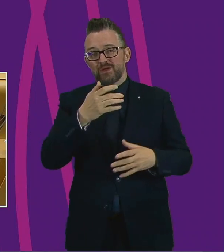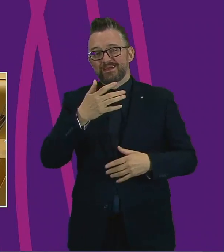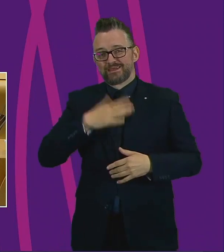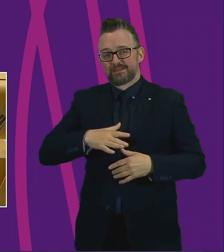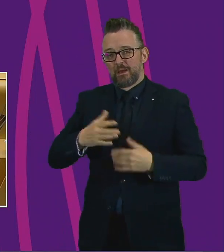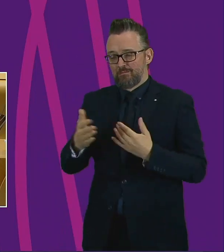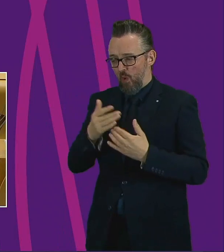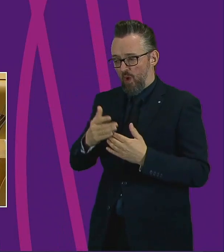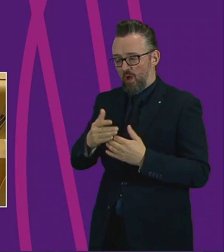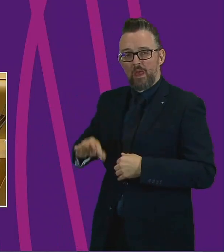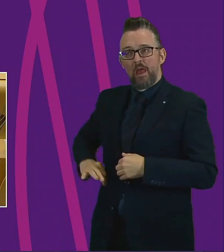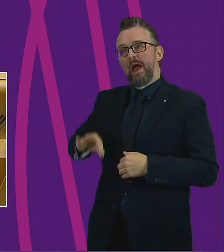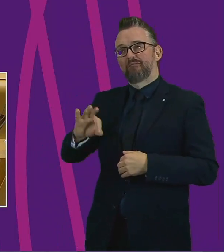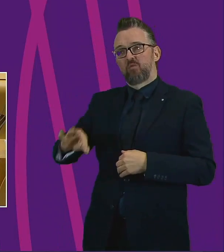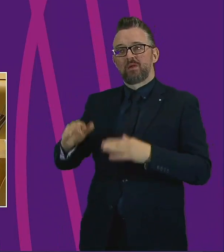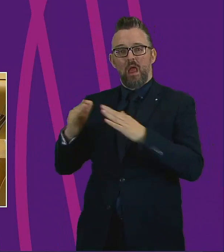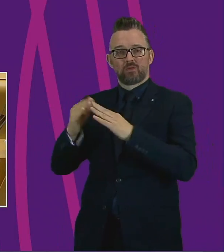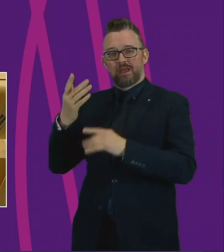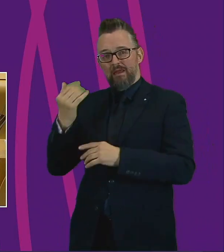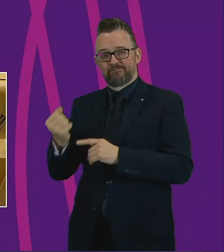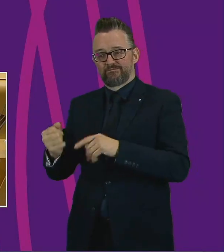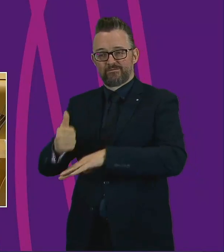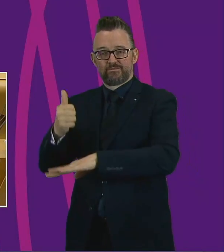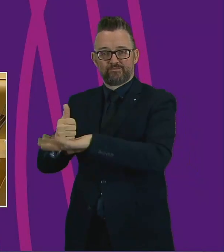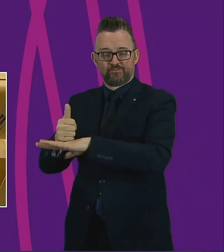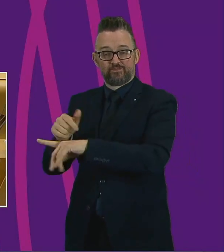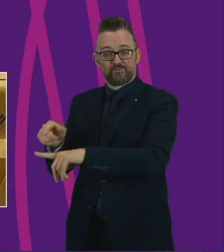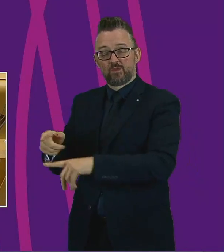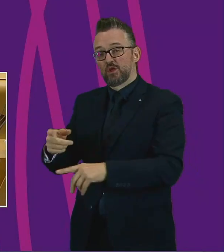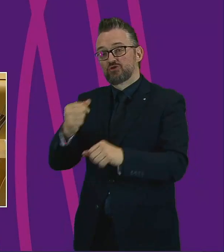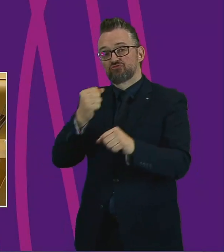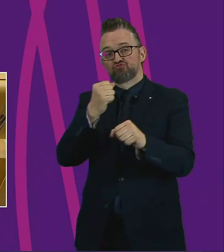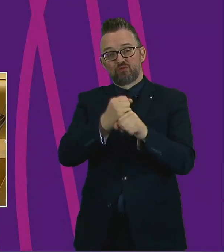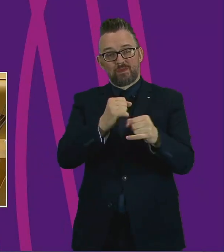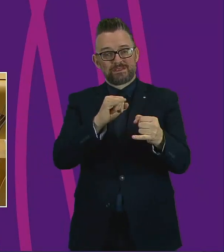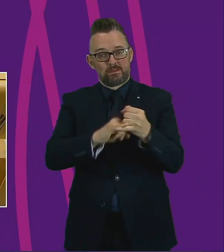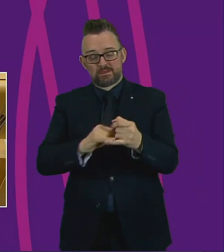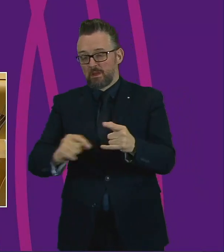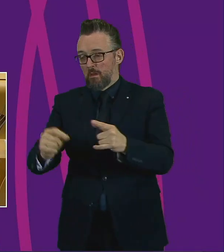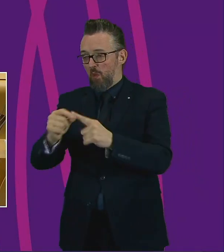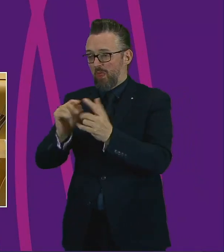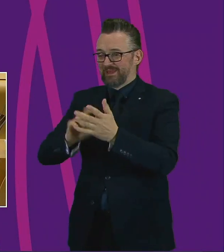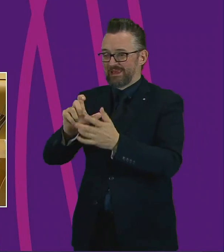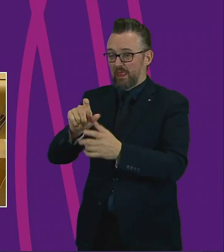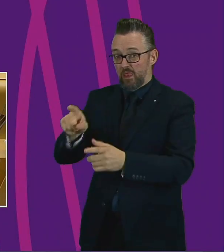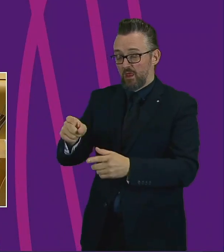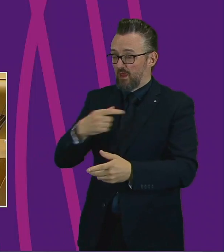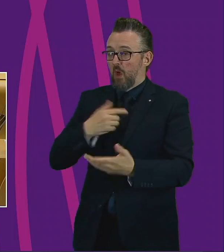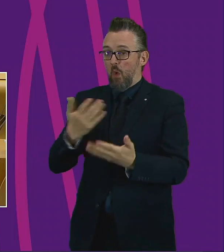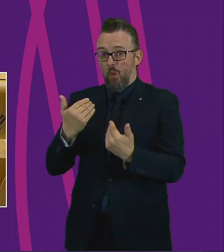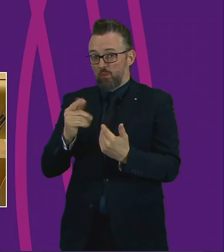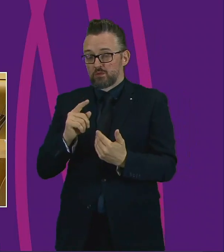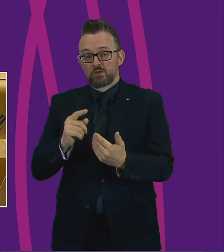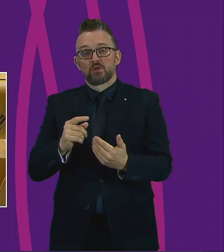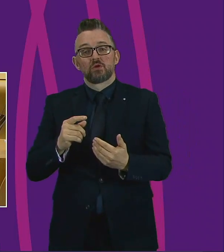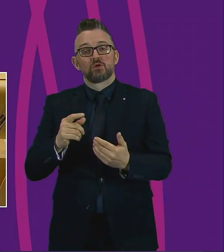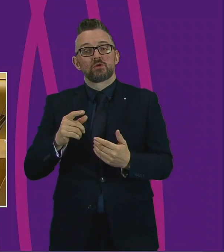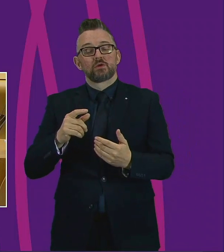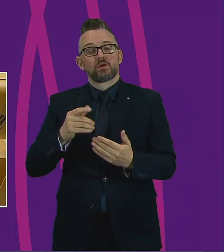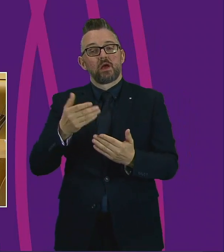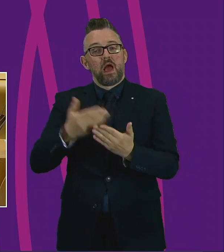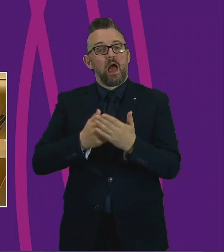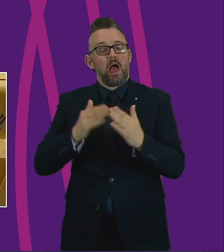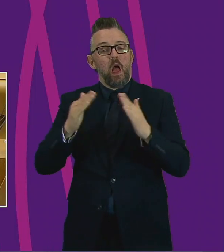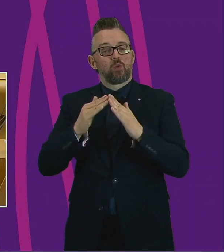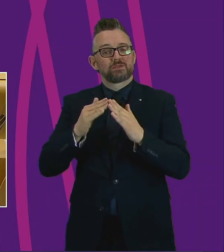and affordable housing. like others, Graeme Simpson and Pauline McNeil, I welcome the publication today of the report by the Chartered Institute of